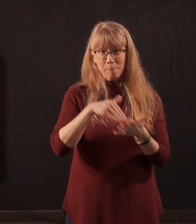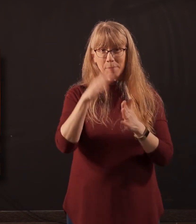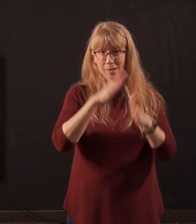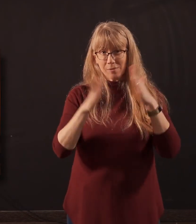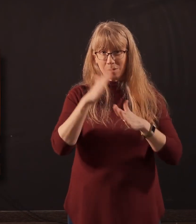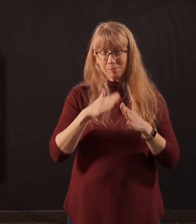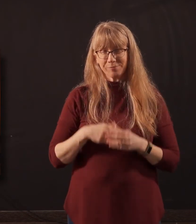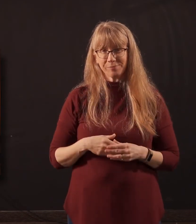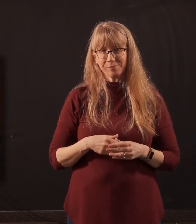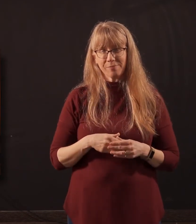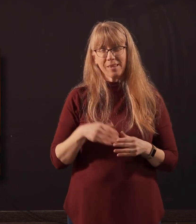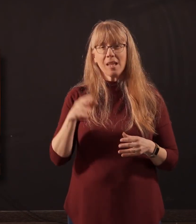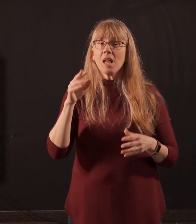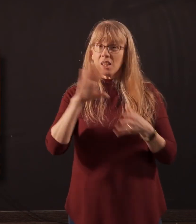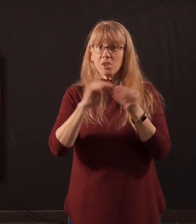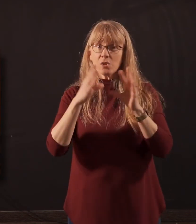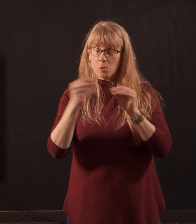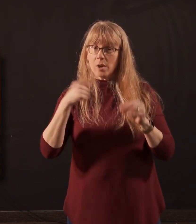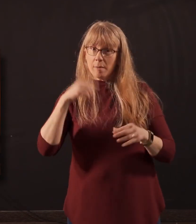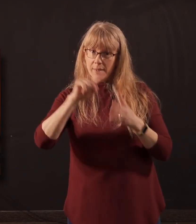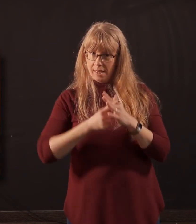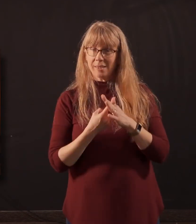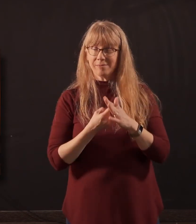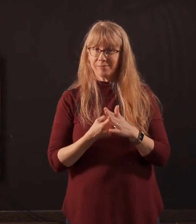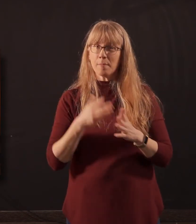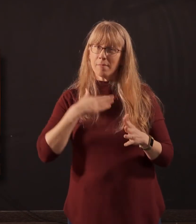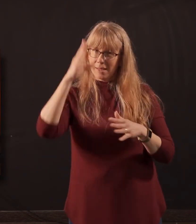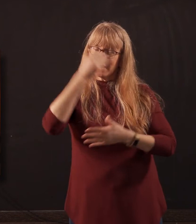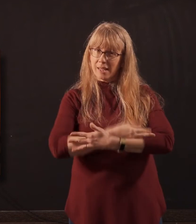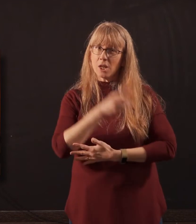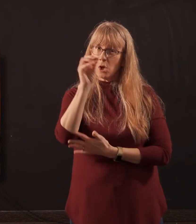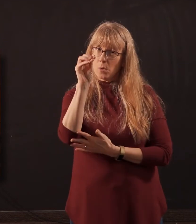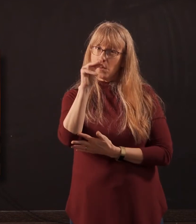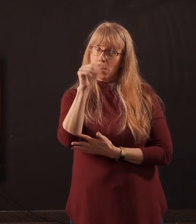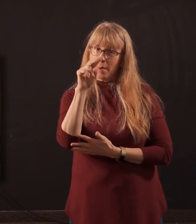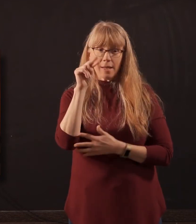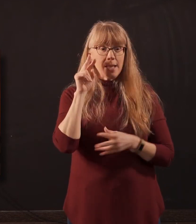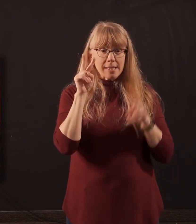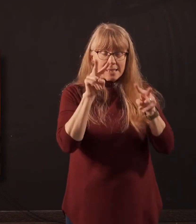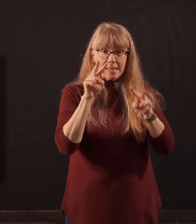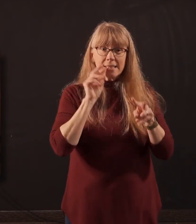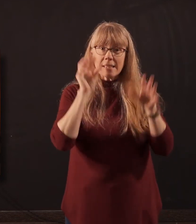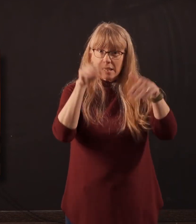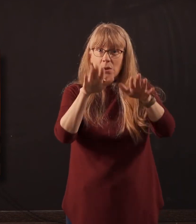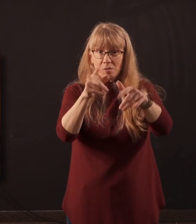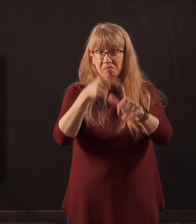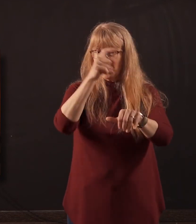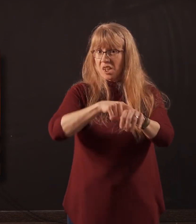Let me go back to the story I started with at the beginning about my son, Roman. He sees the ocean for the very first time. He